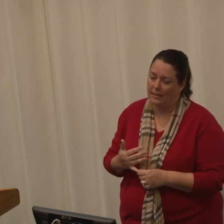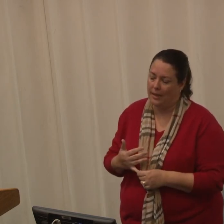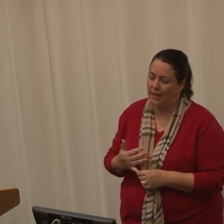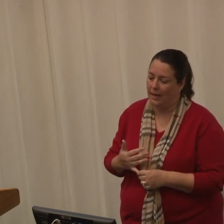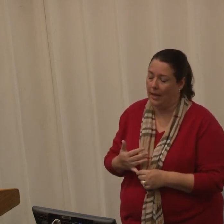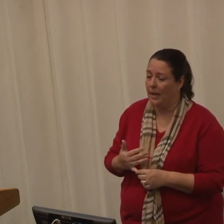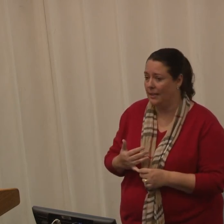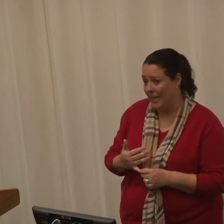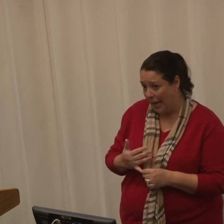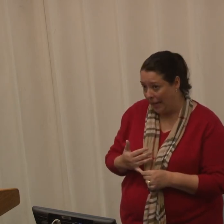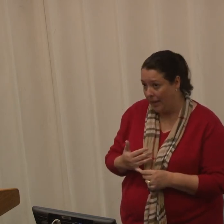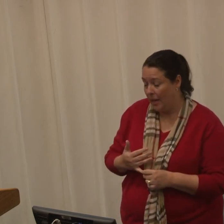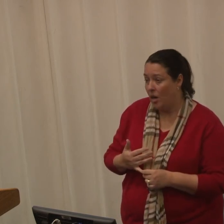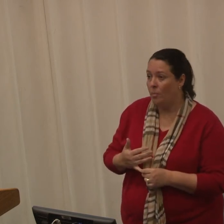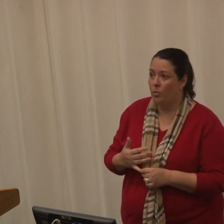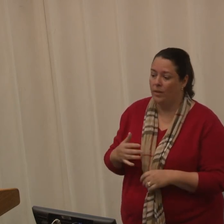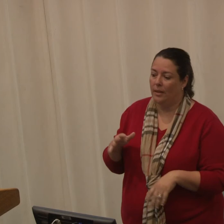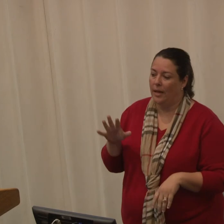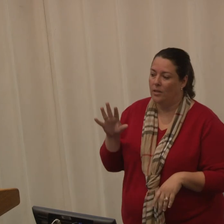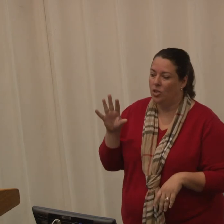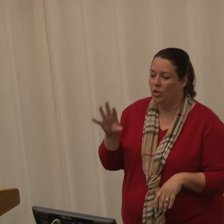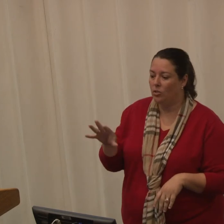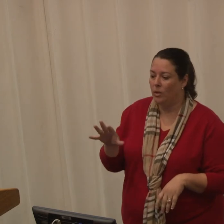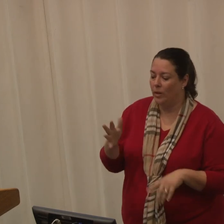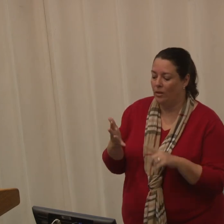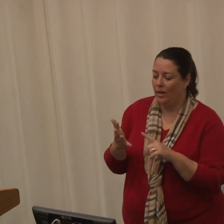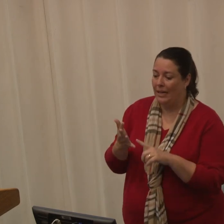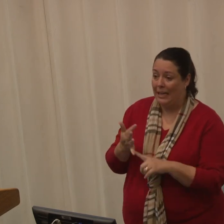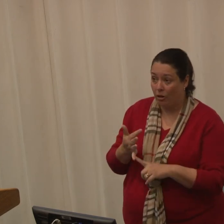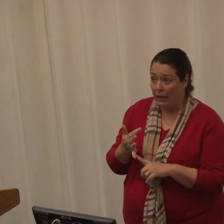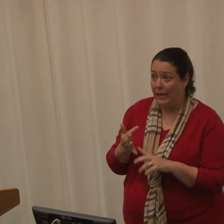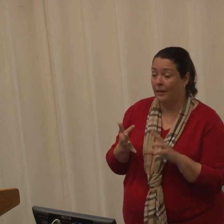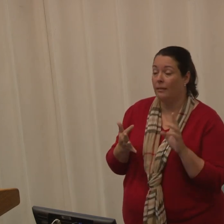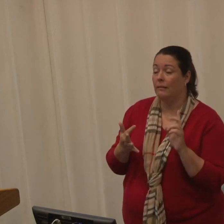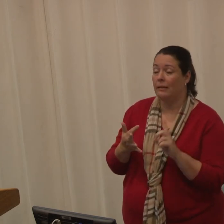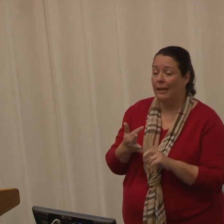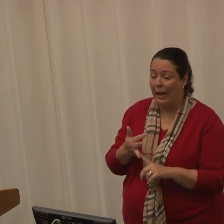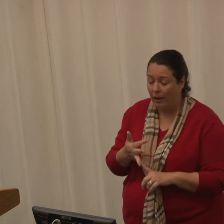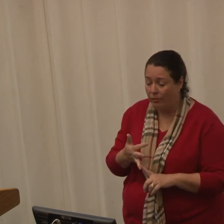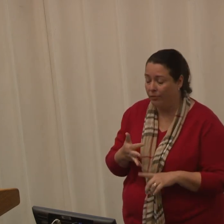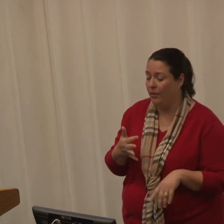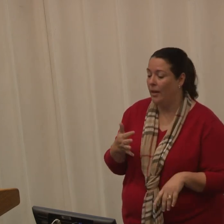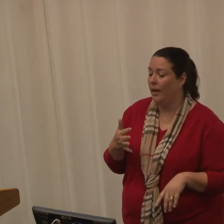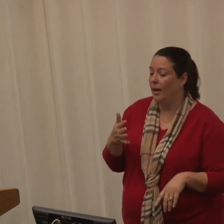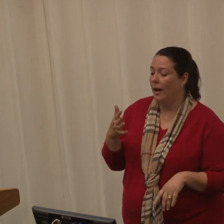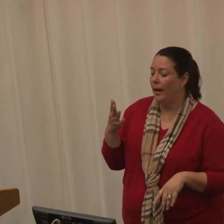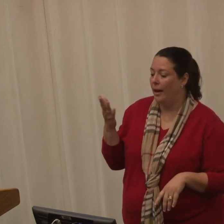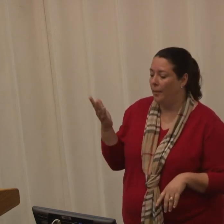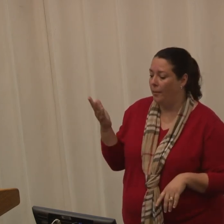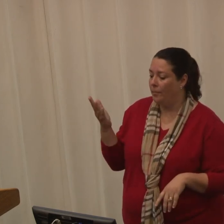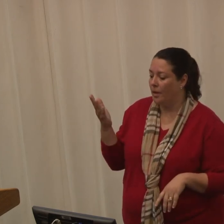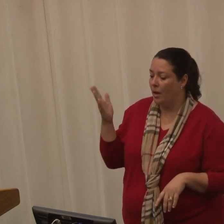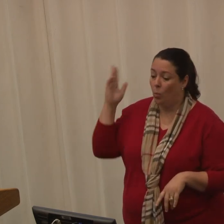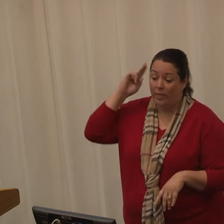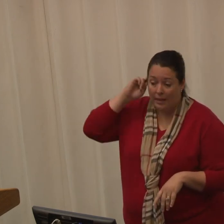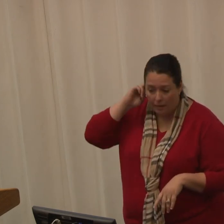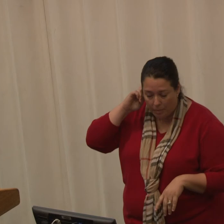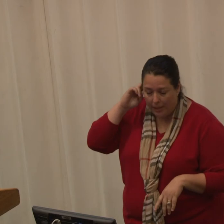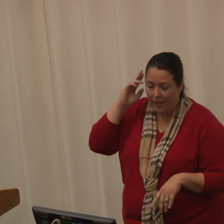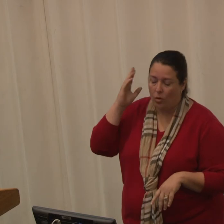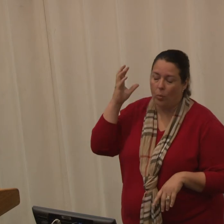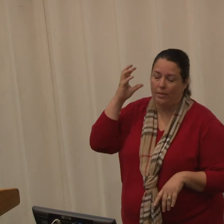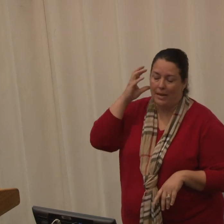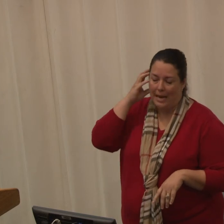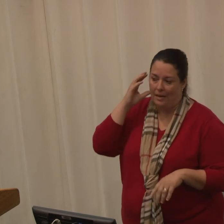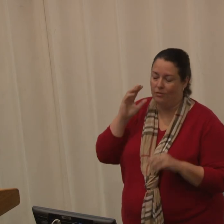done over the last decade at Gallaudet proving that children, whether they're hearing, Deaf, um, with an